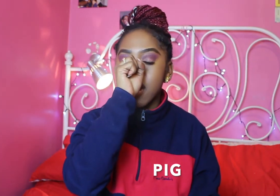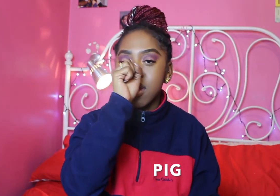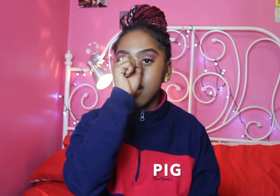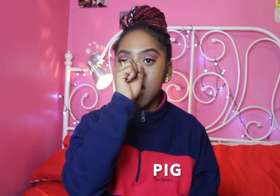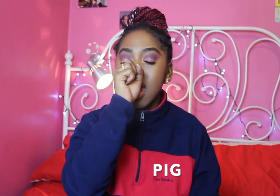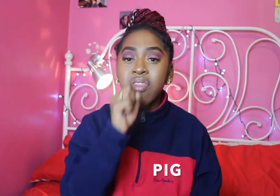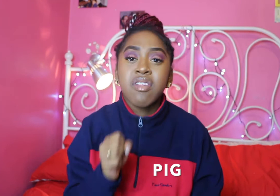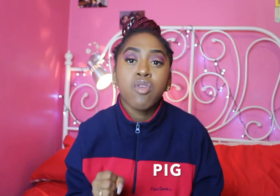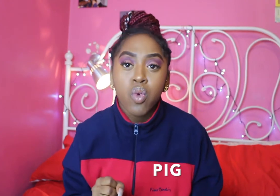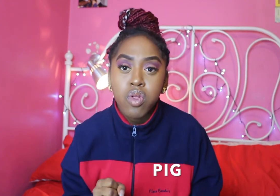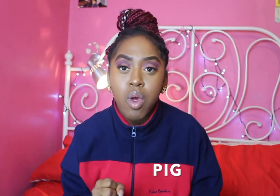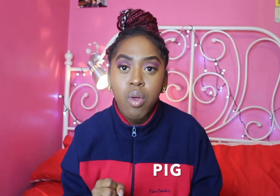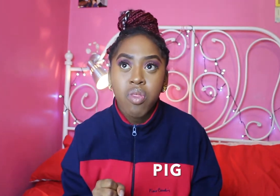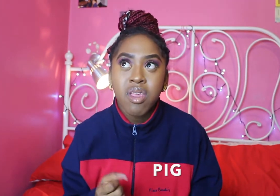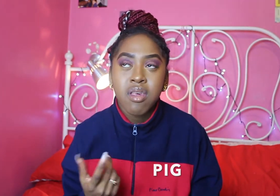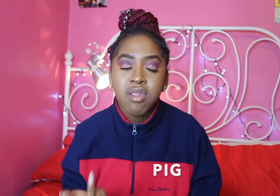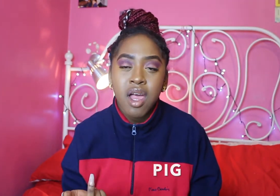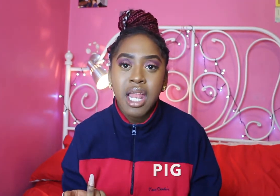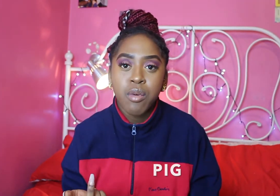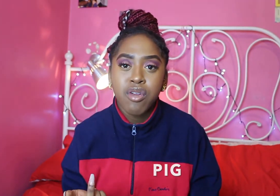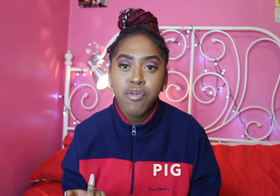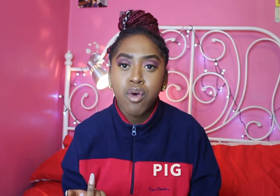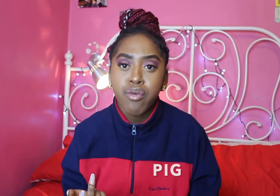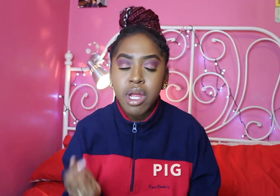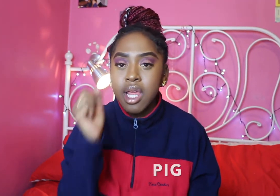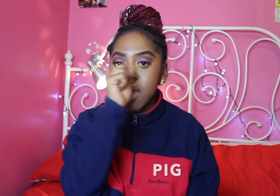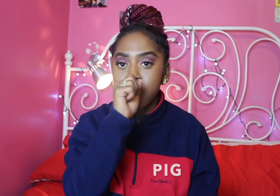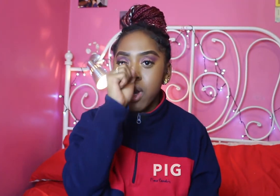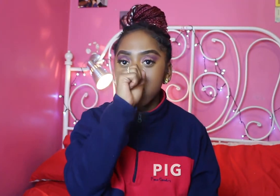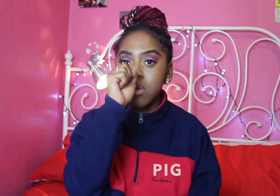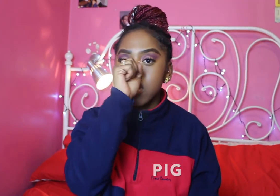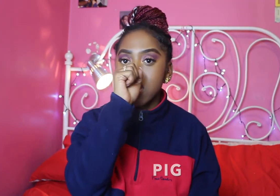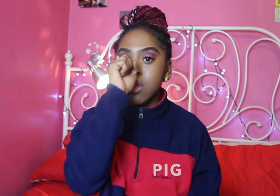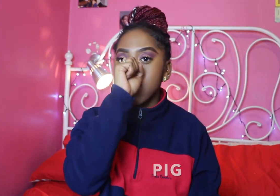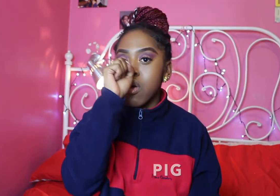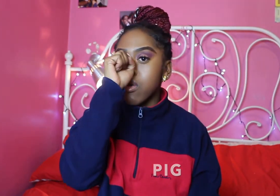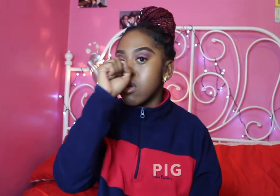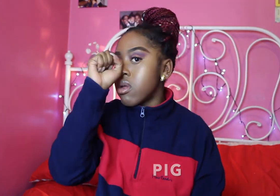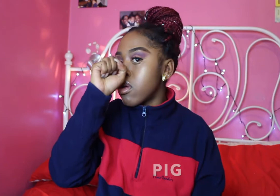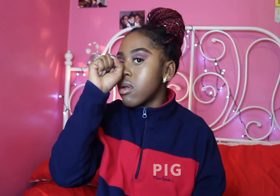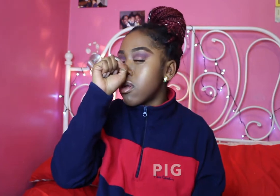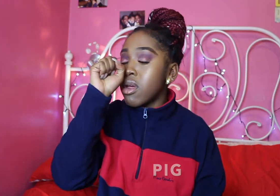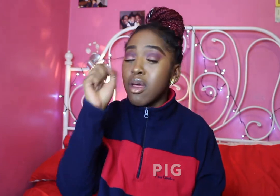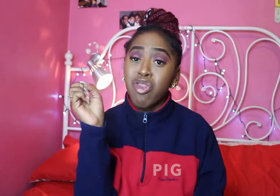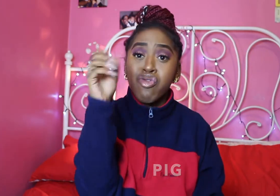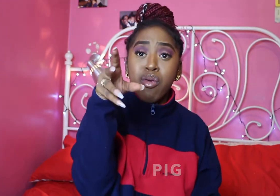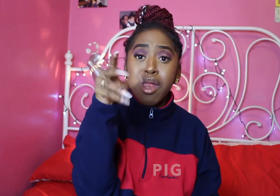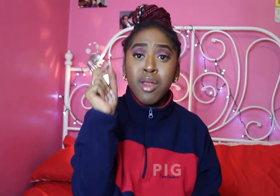this is also the sign language for greedy as well so throw that in